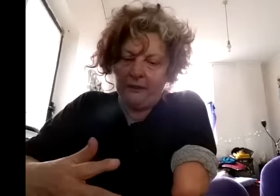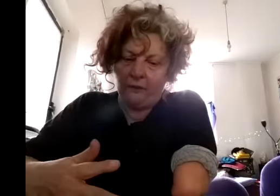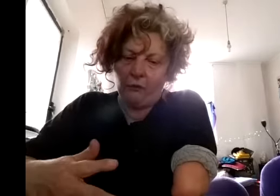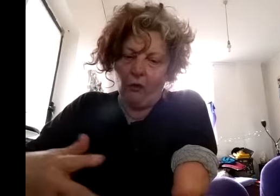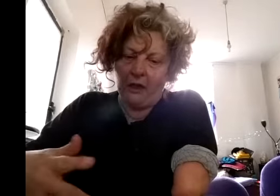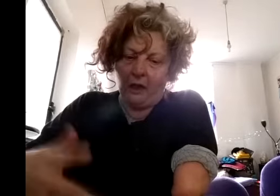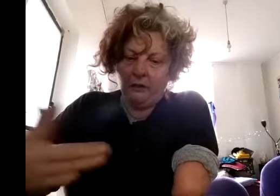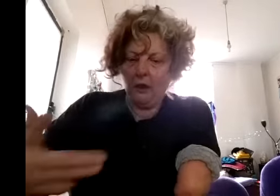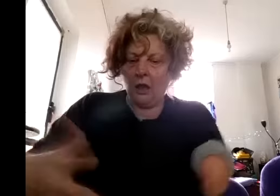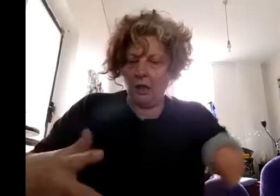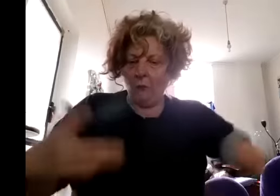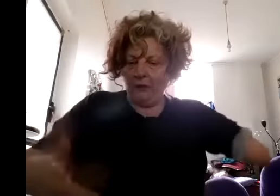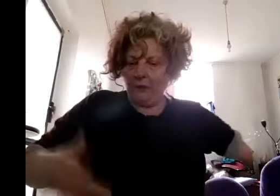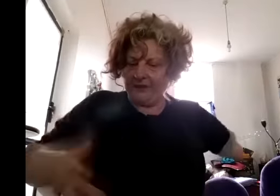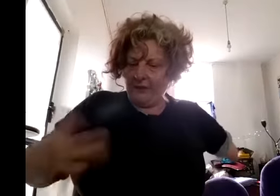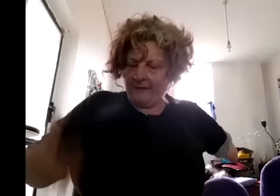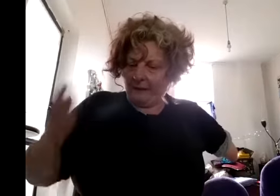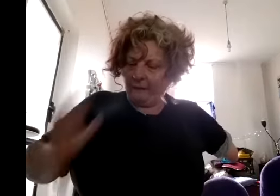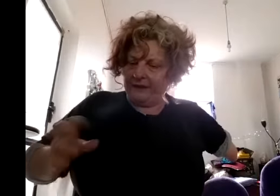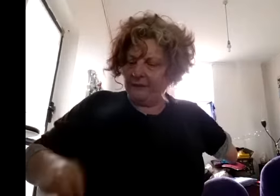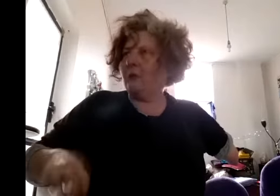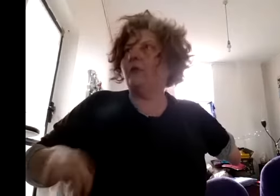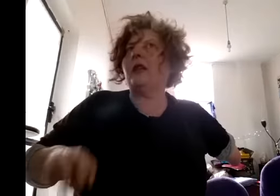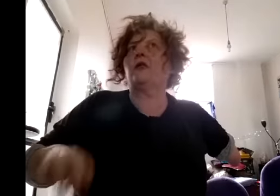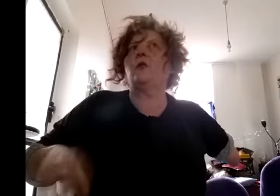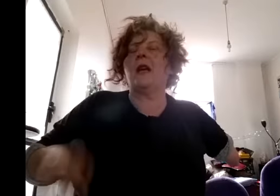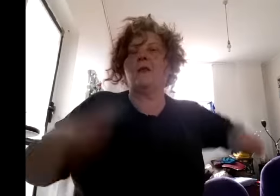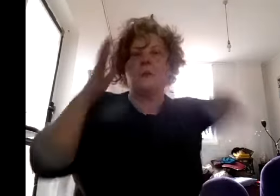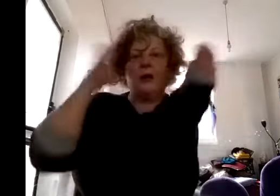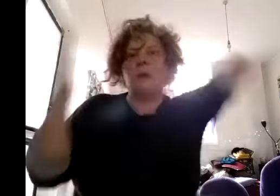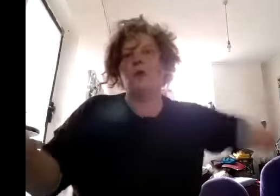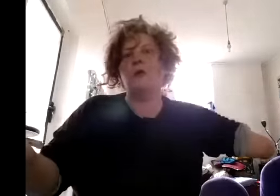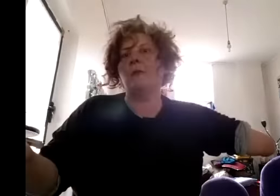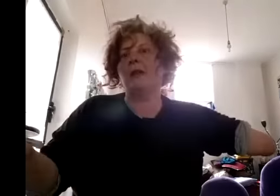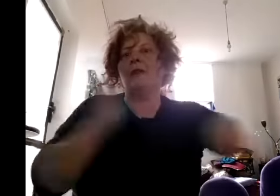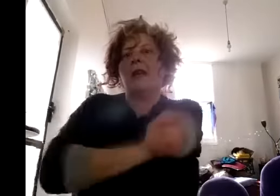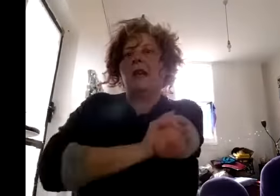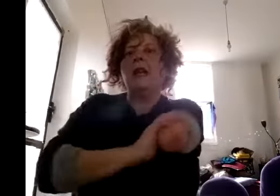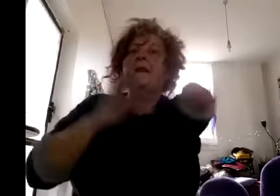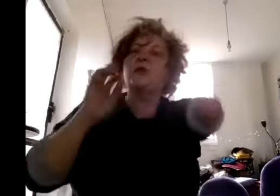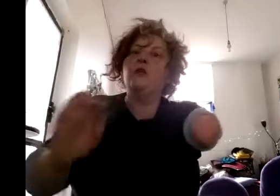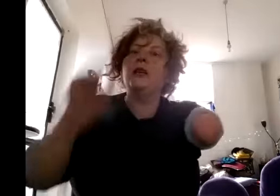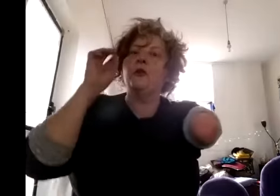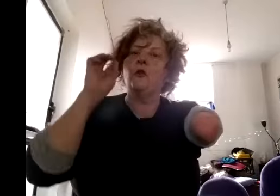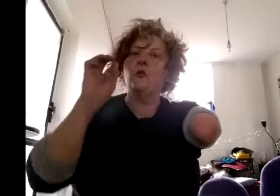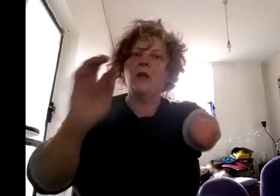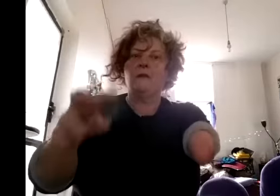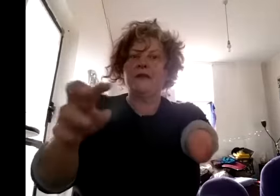Victoria um was that we also had that festival the regional one I'm sorry I'm not remembering it right now this regional festival